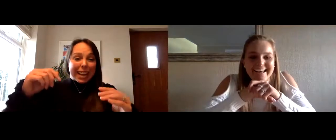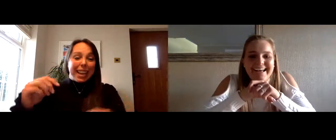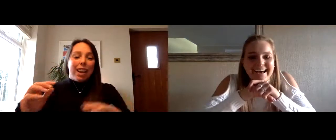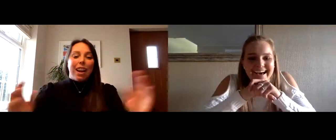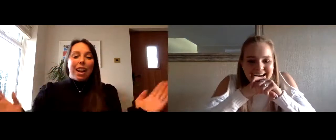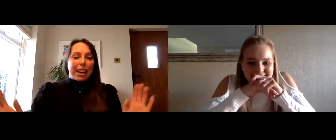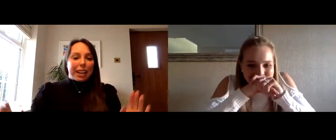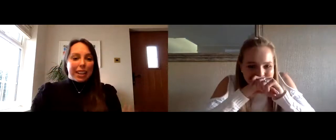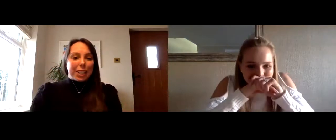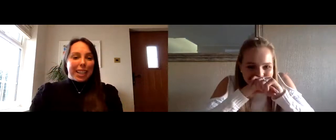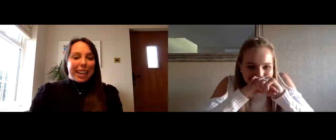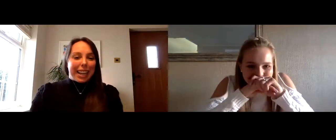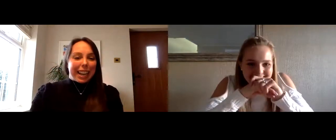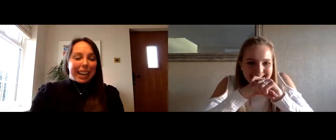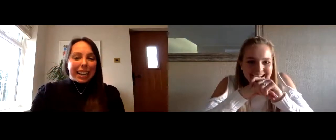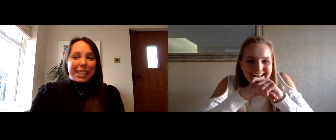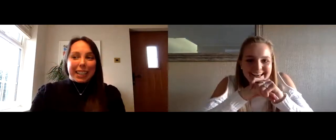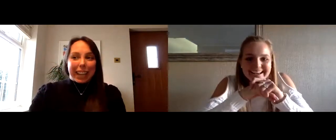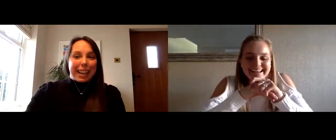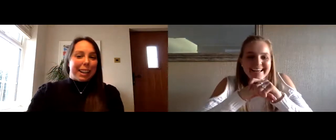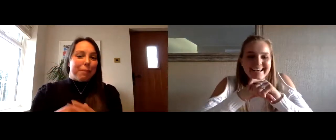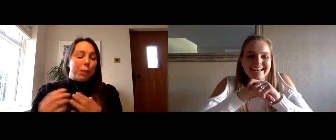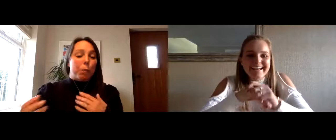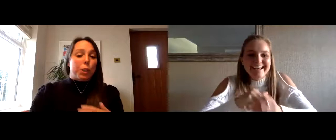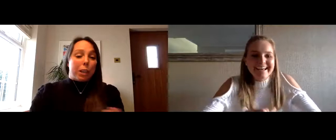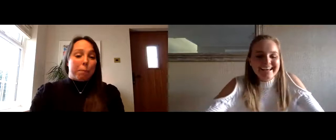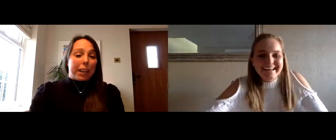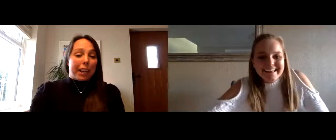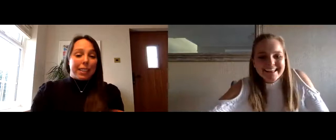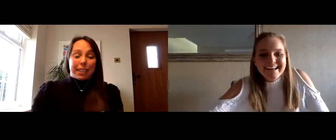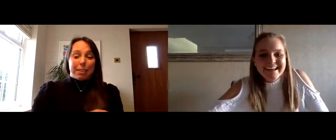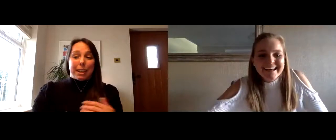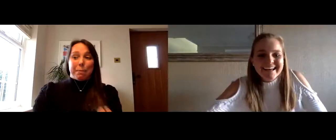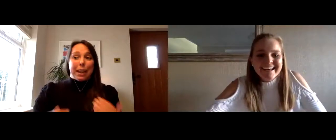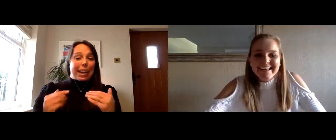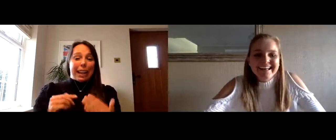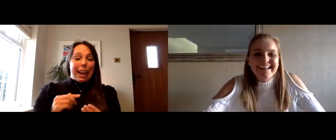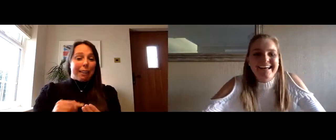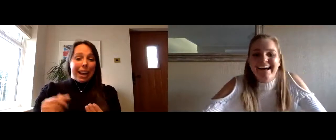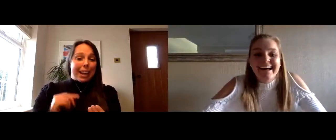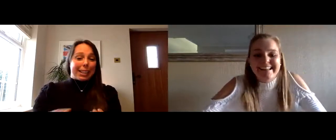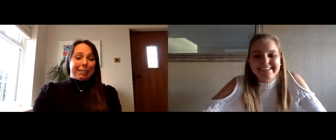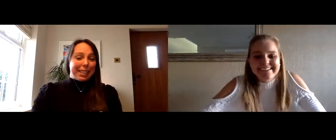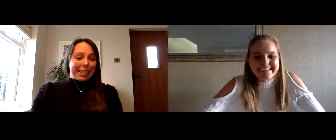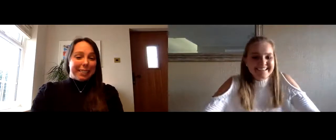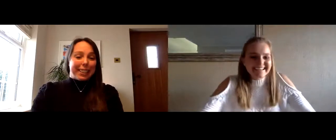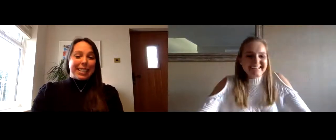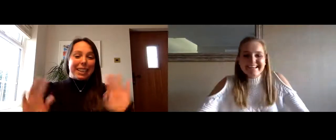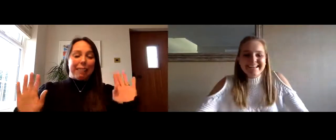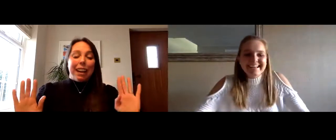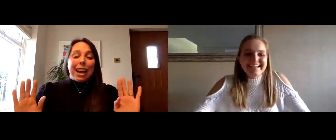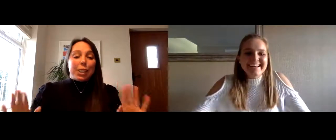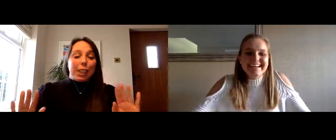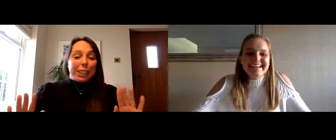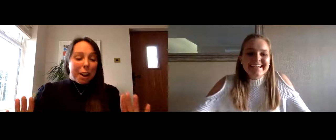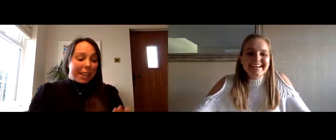the other day and i literally i had to get um someone to ask becky abinton i was like becky how the heck do i do this